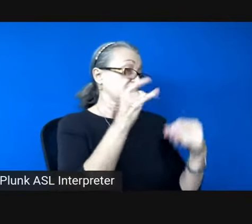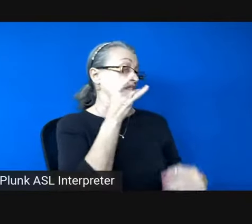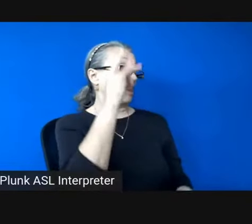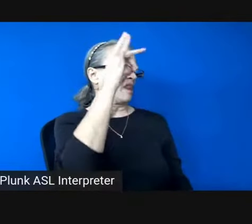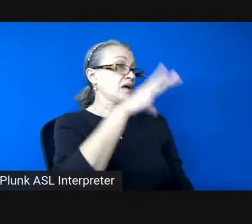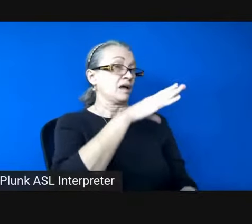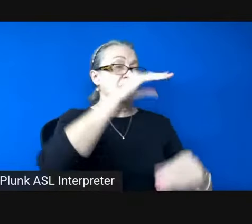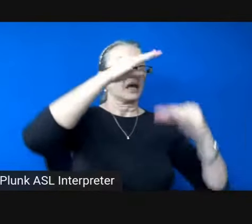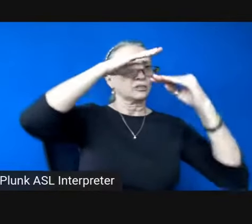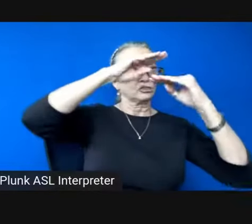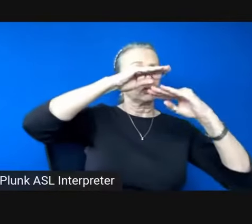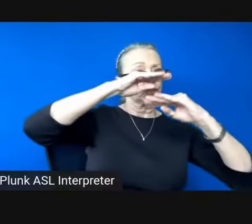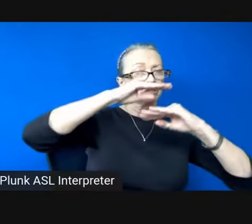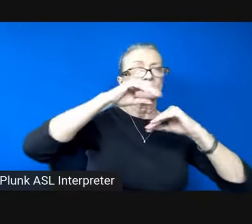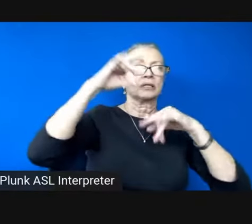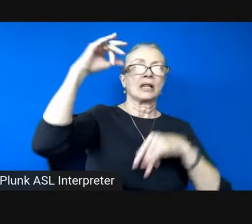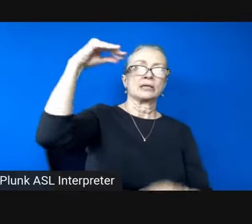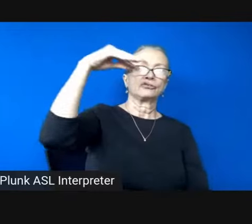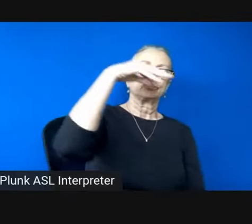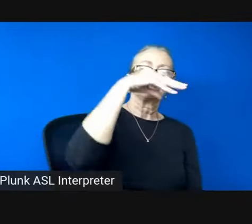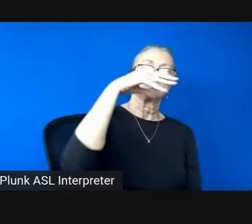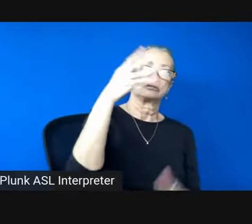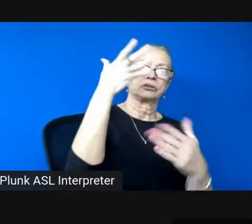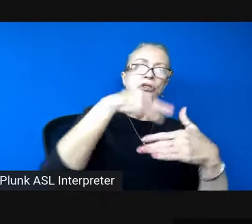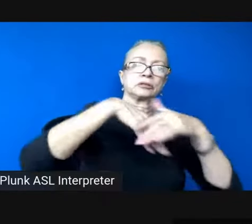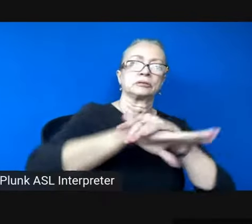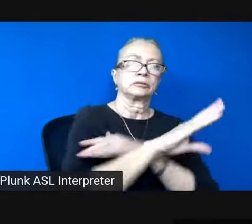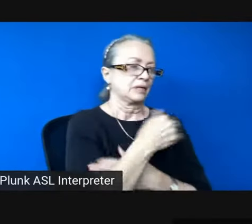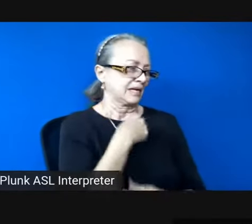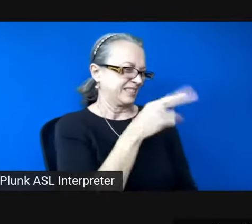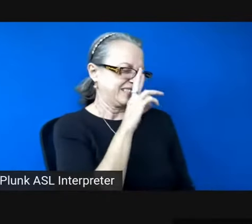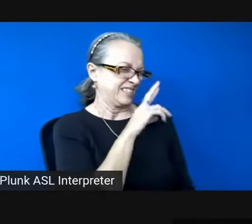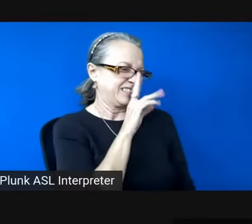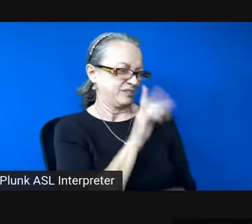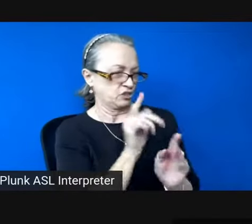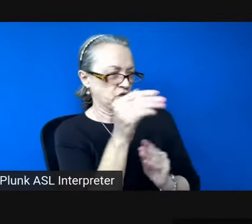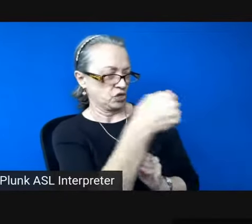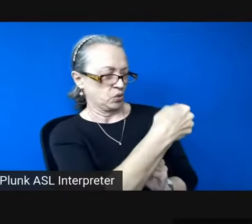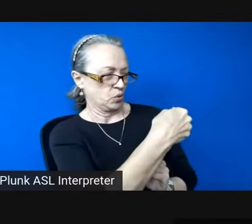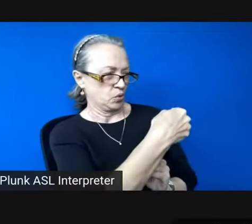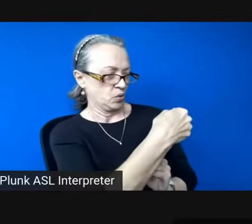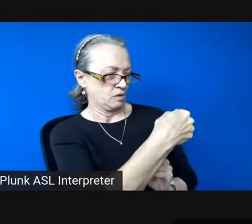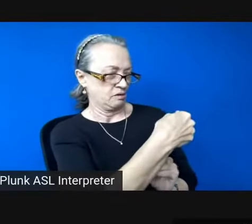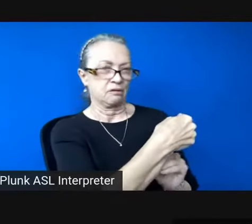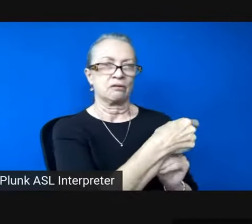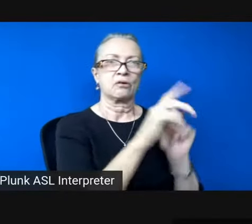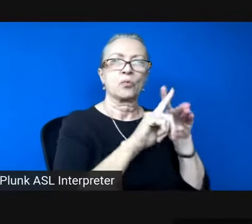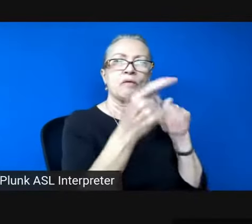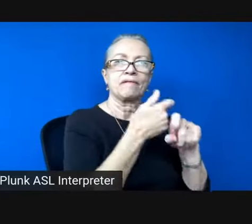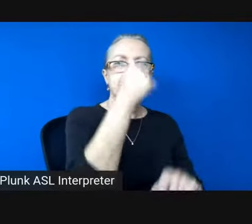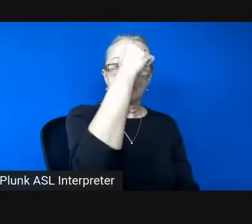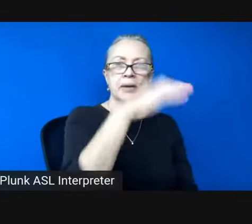in I see a rat turn a corner running from a man with a chair trying to smash it